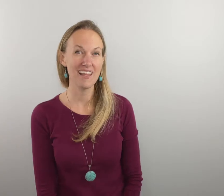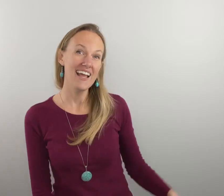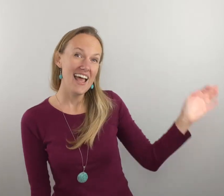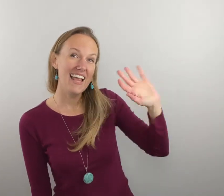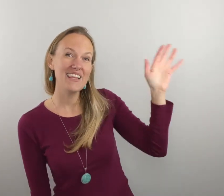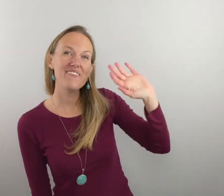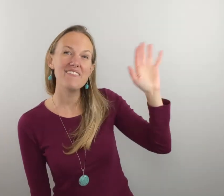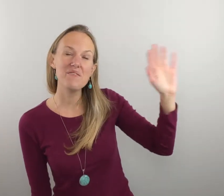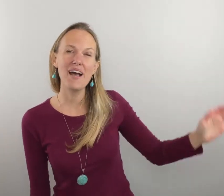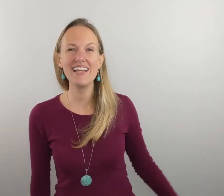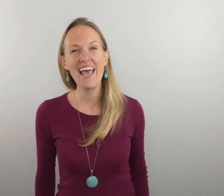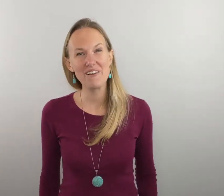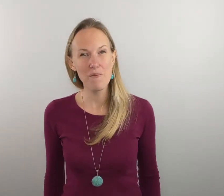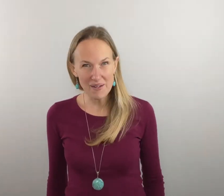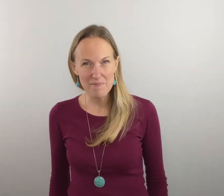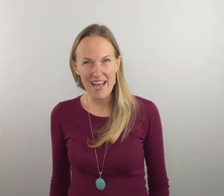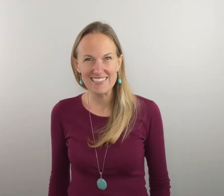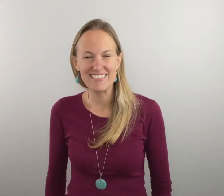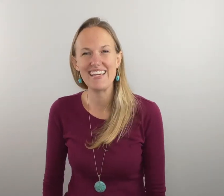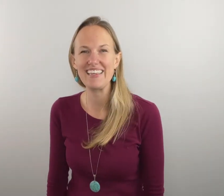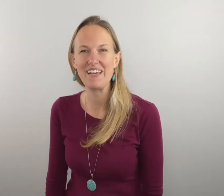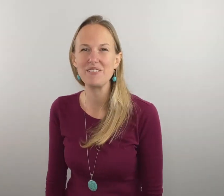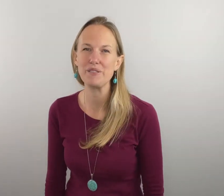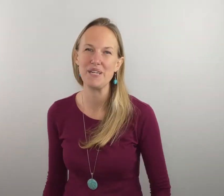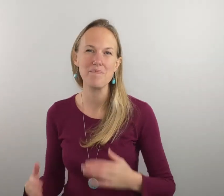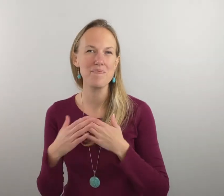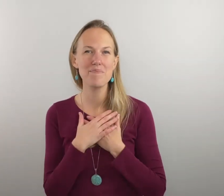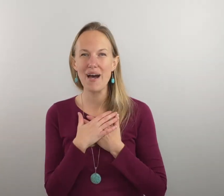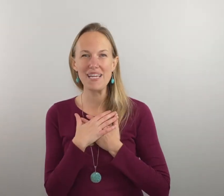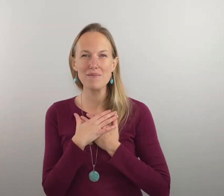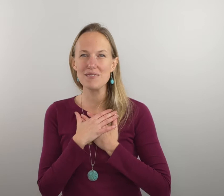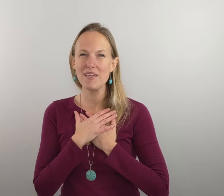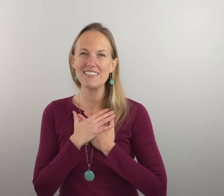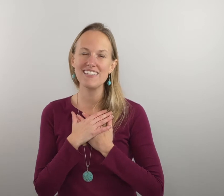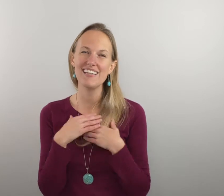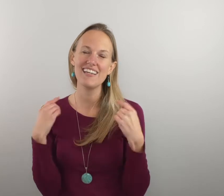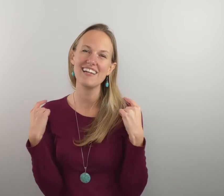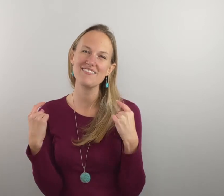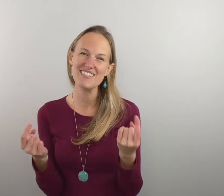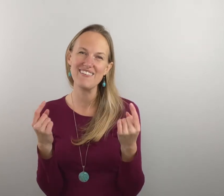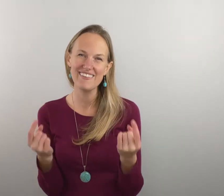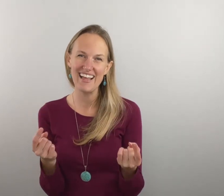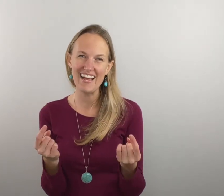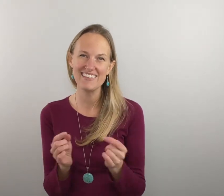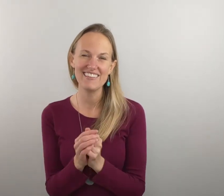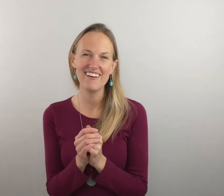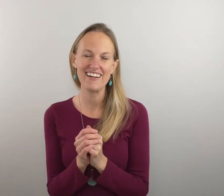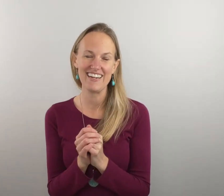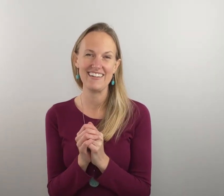Hello everyone and welcome back to sign language worship. My name is Mandy and I'm so glad that you are here.